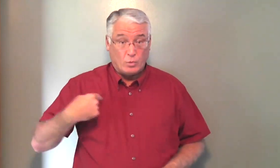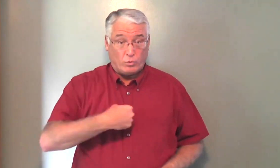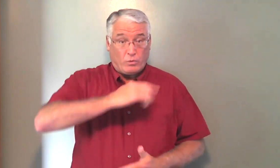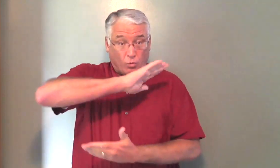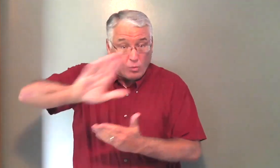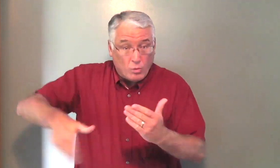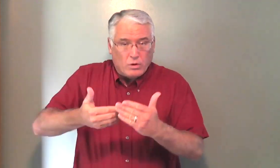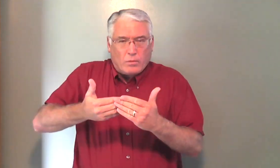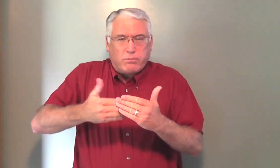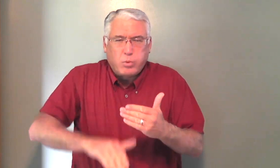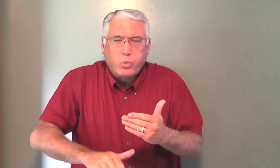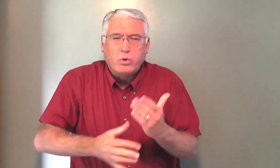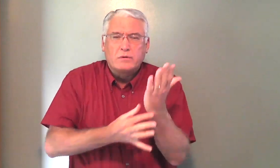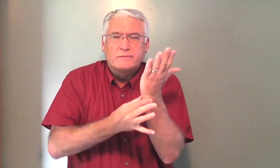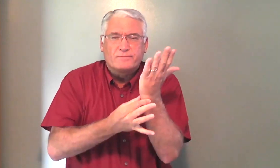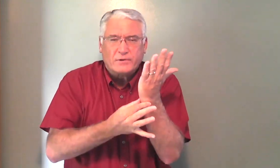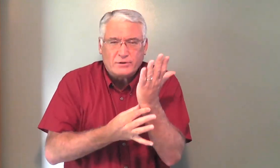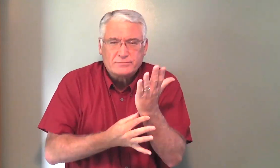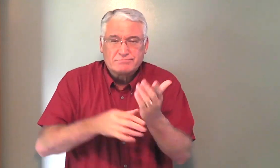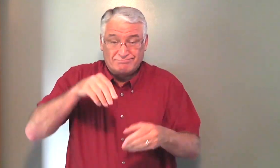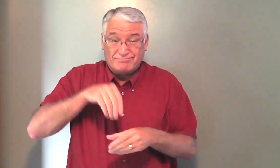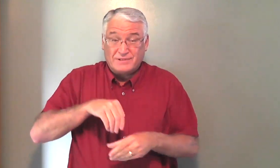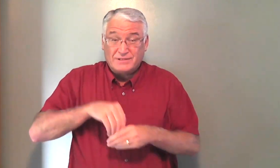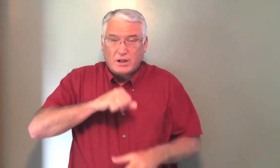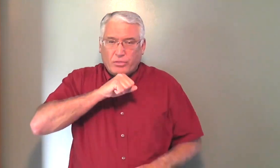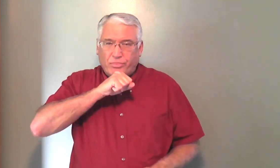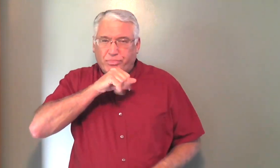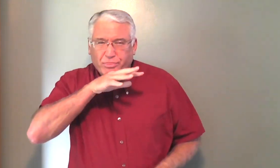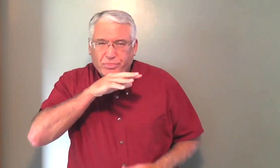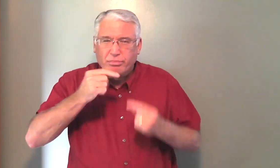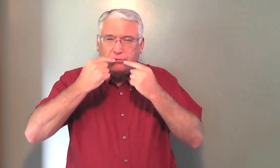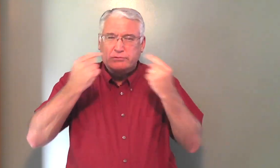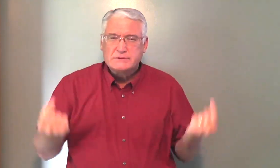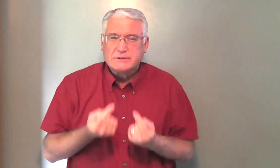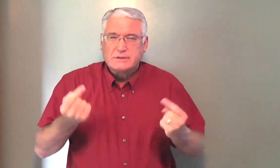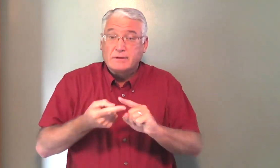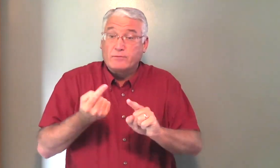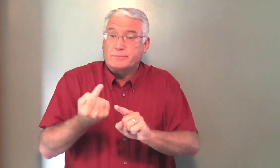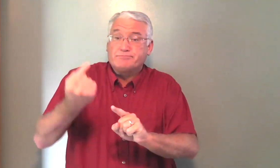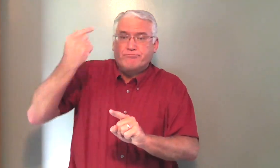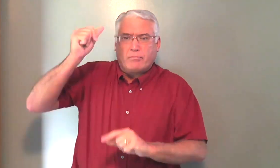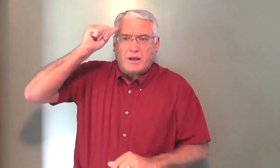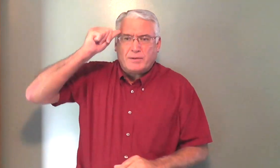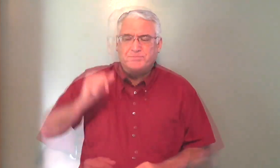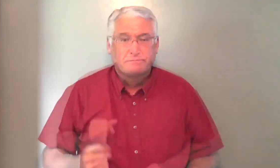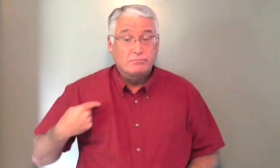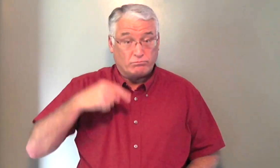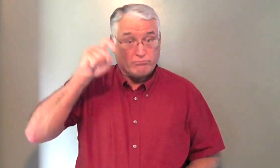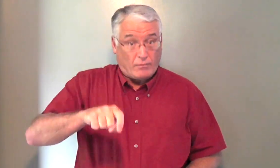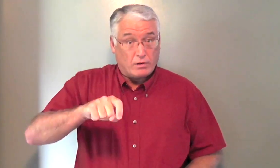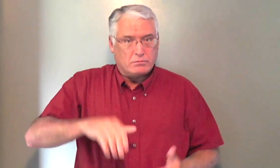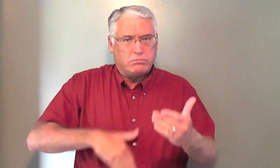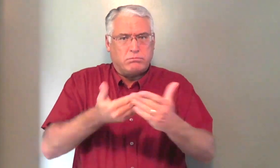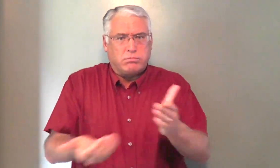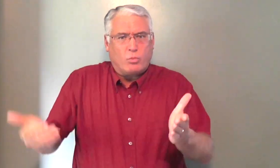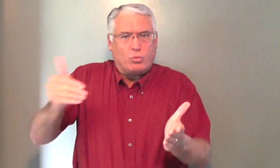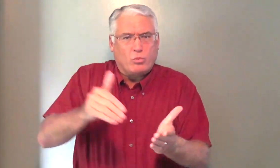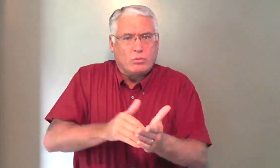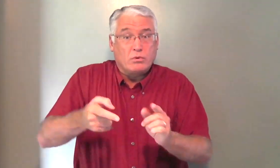We all are born of the flesh. We are corrupted with sin from Adam. We must be